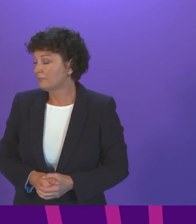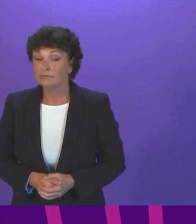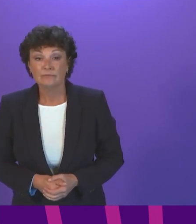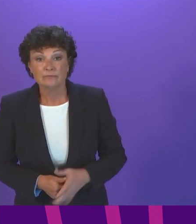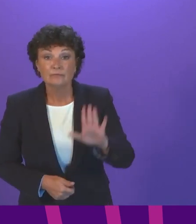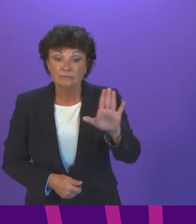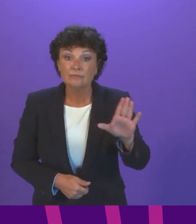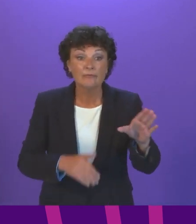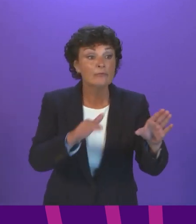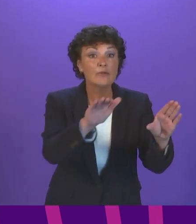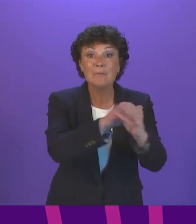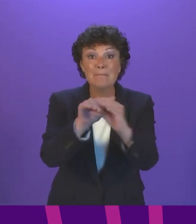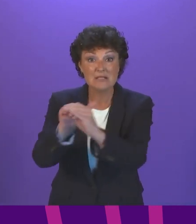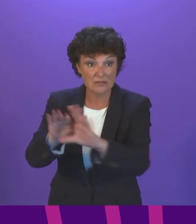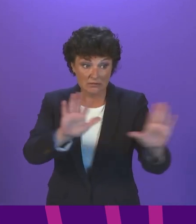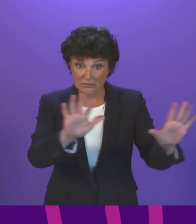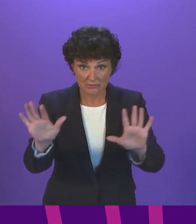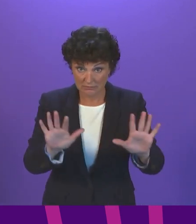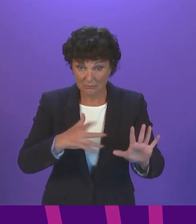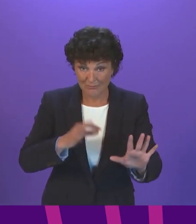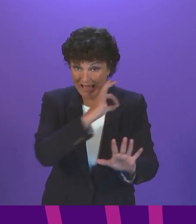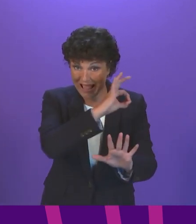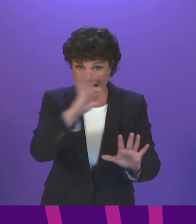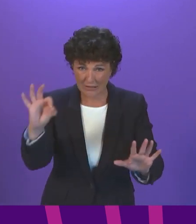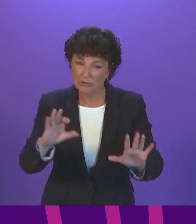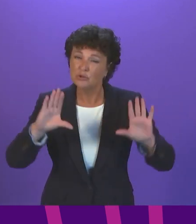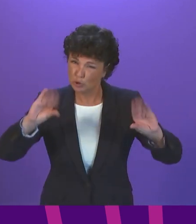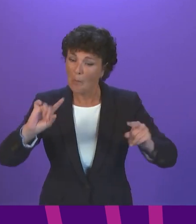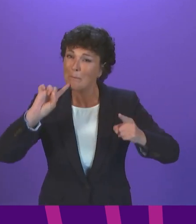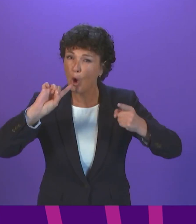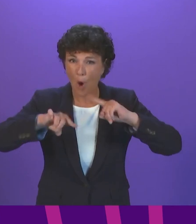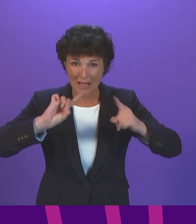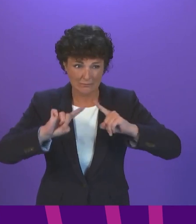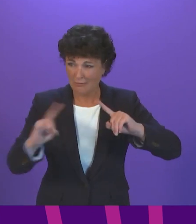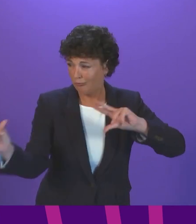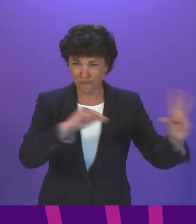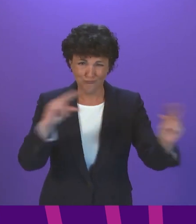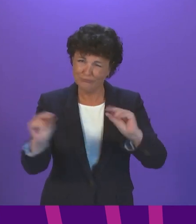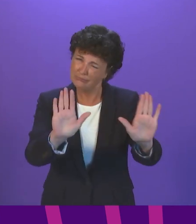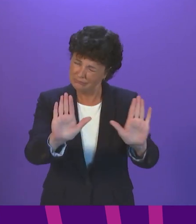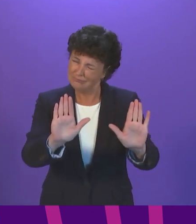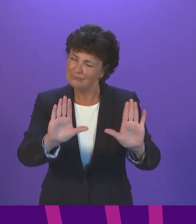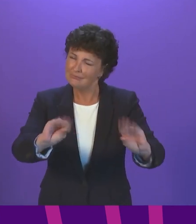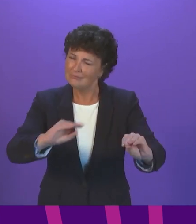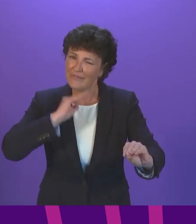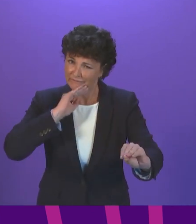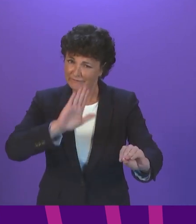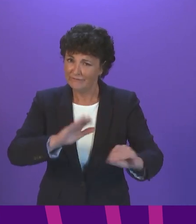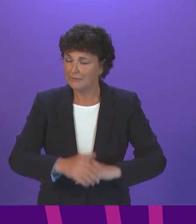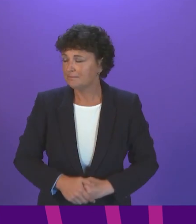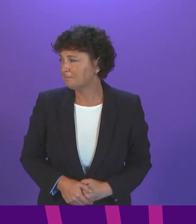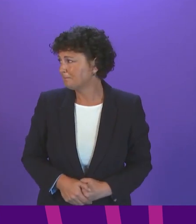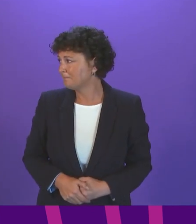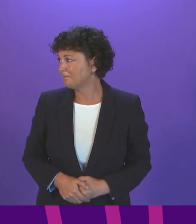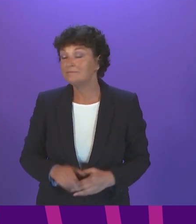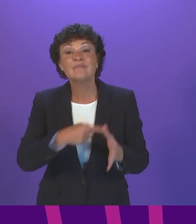Members, I would ask that we cease commenting to one another across the aisles. Thank you. Anna Sarwar.